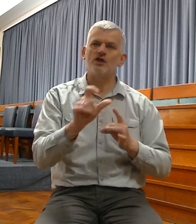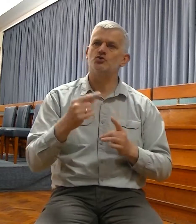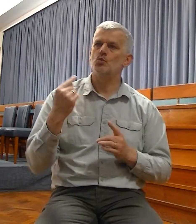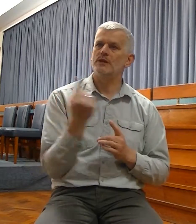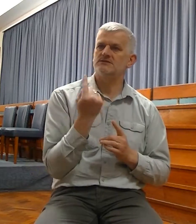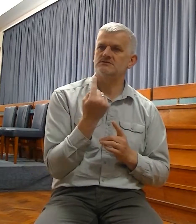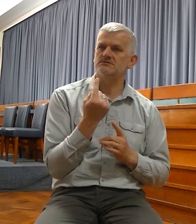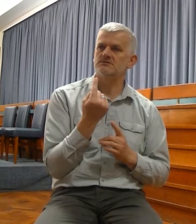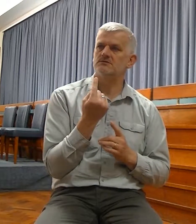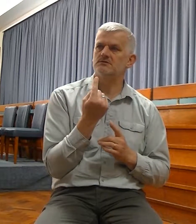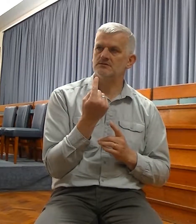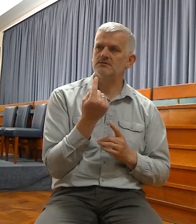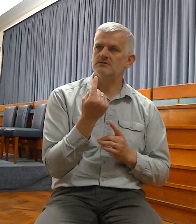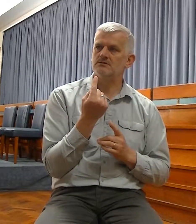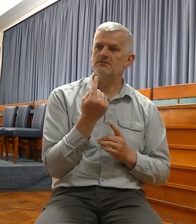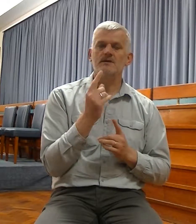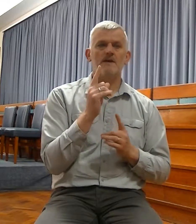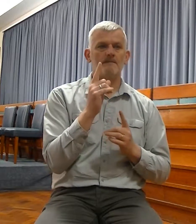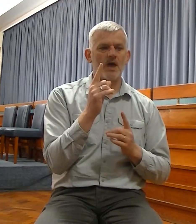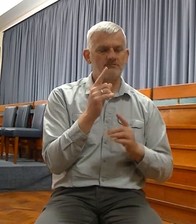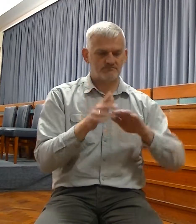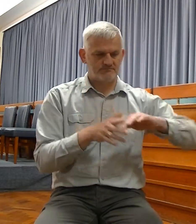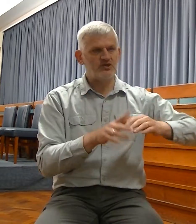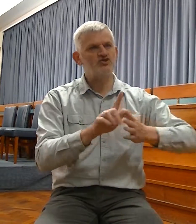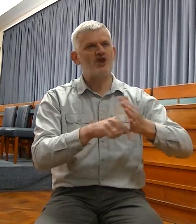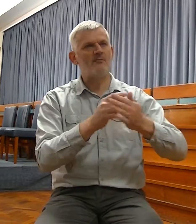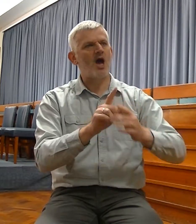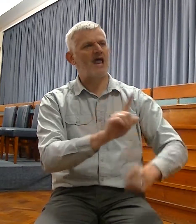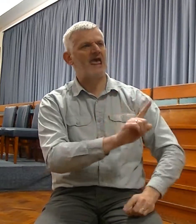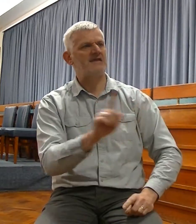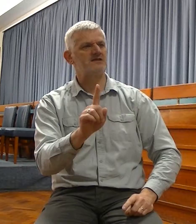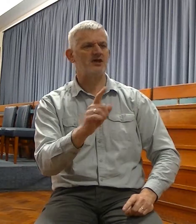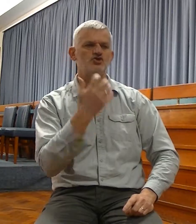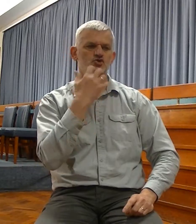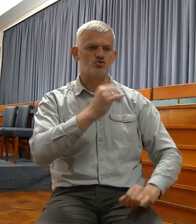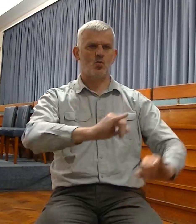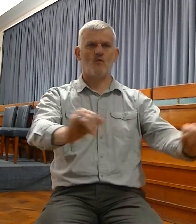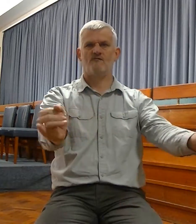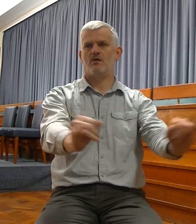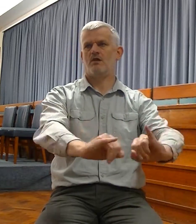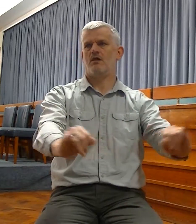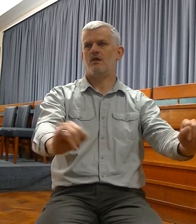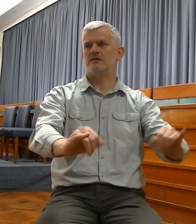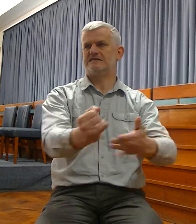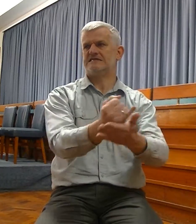conspicuously evil time. Jeremiah prophesied in a time when, in spite of the